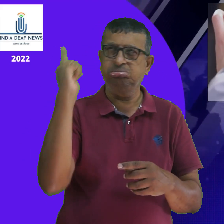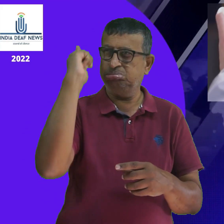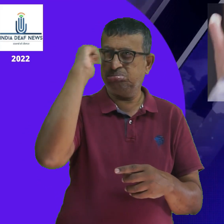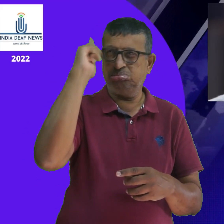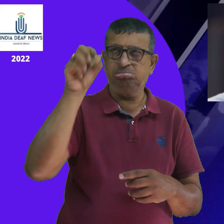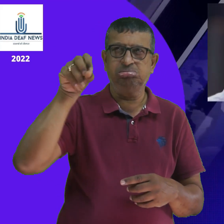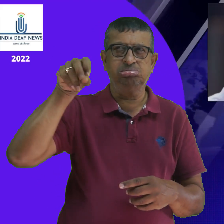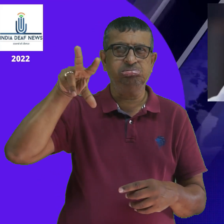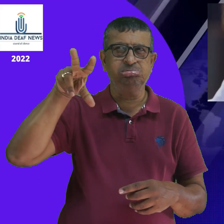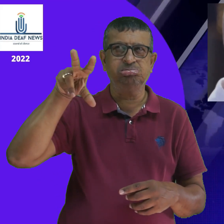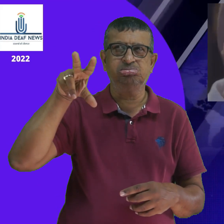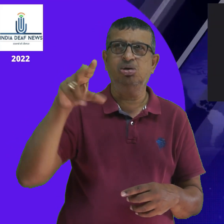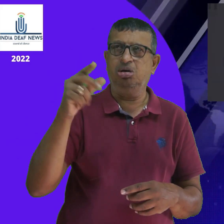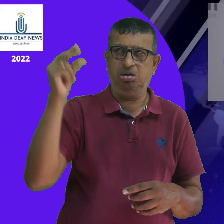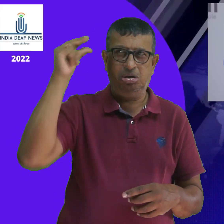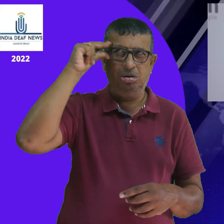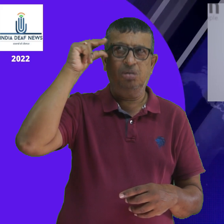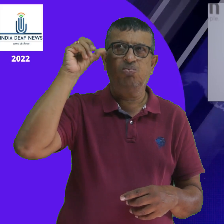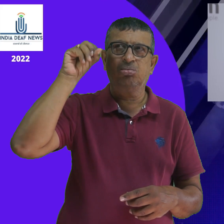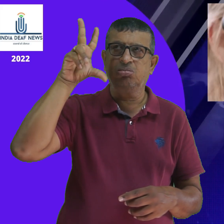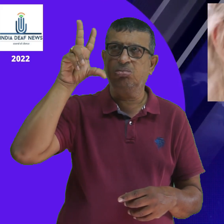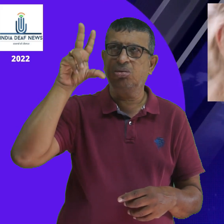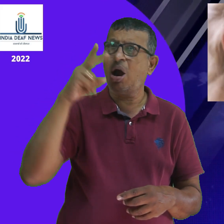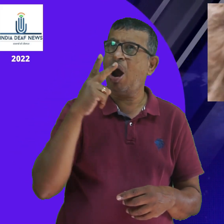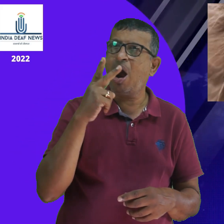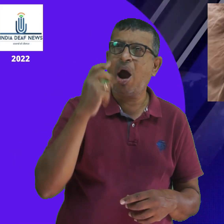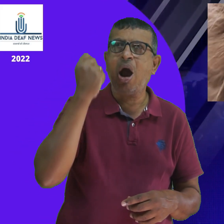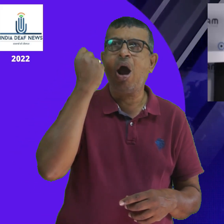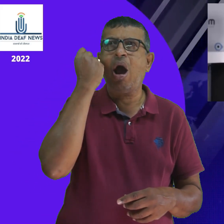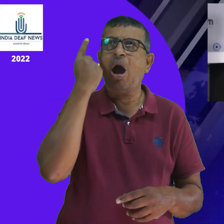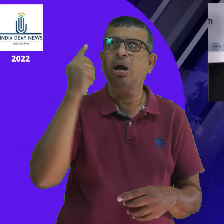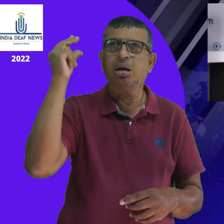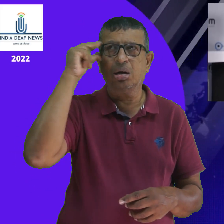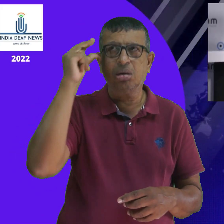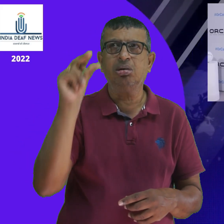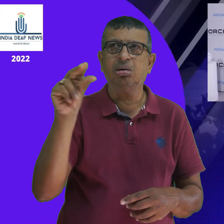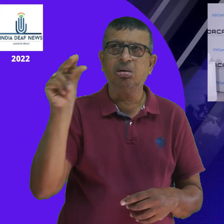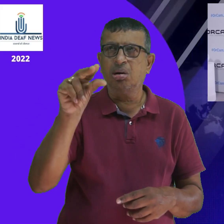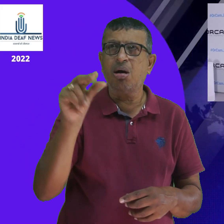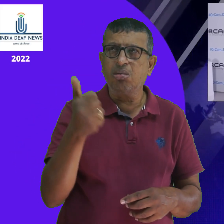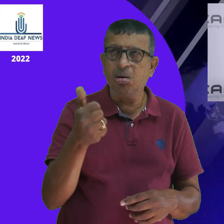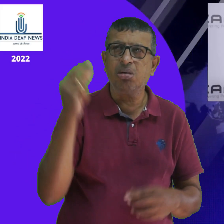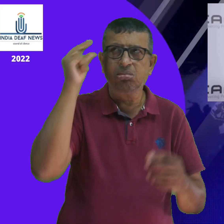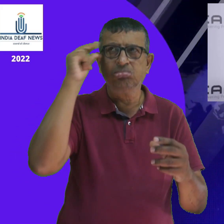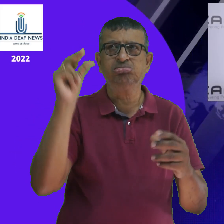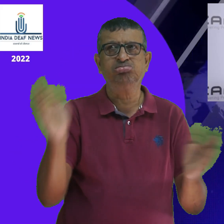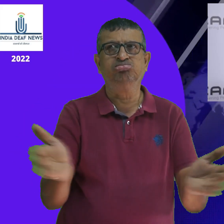A magical moment that changed their lives forever and left Messi speechless as he presented them with the revolutionary